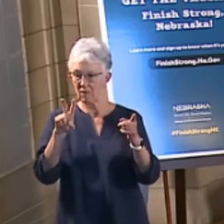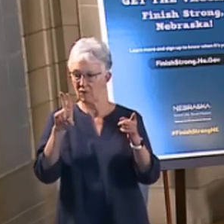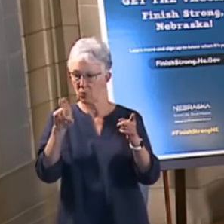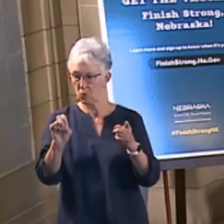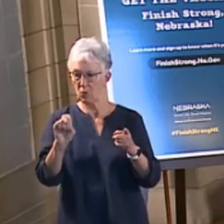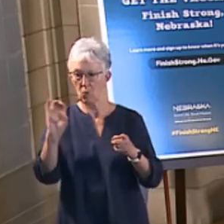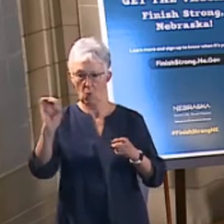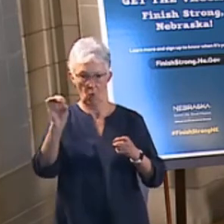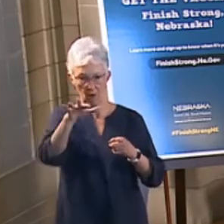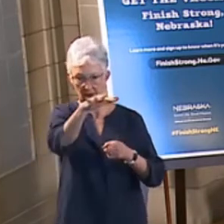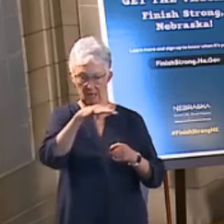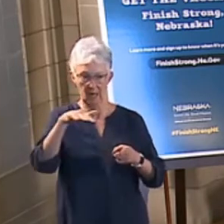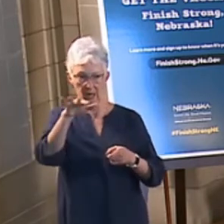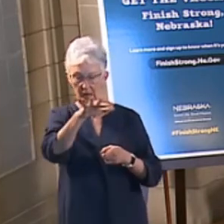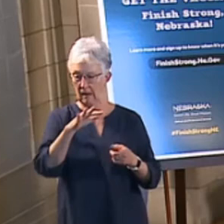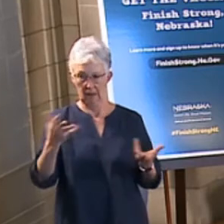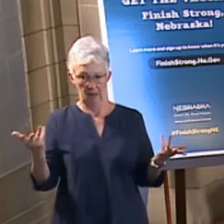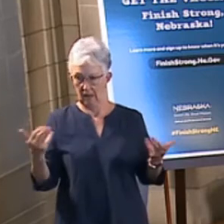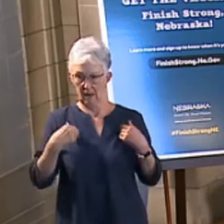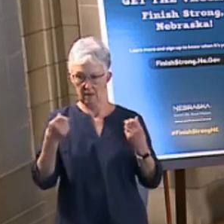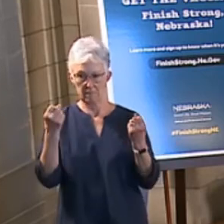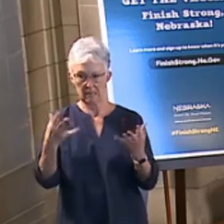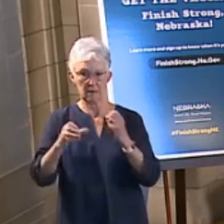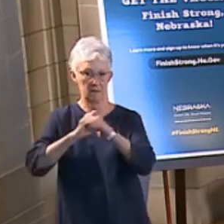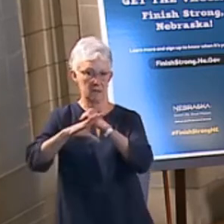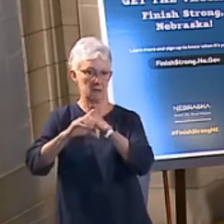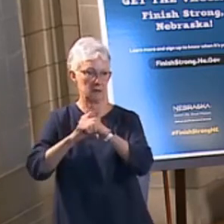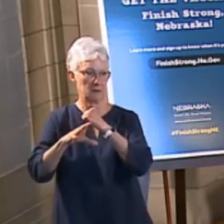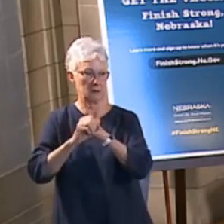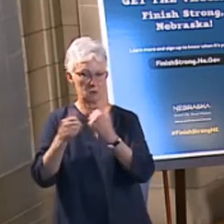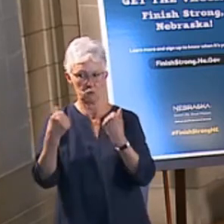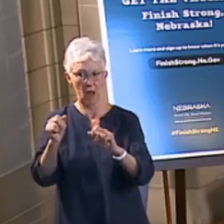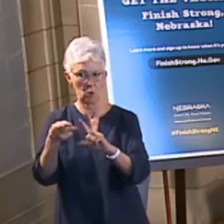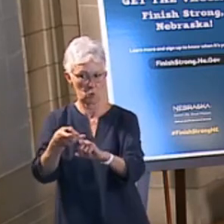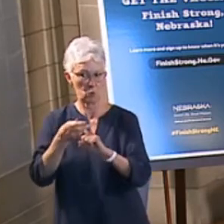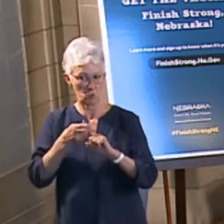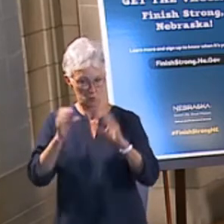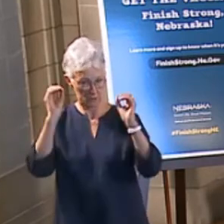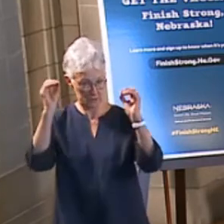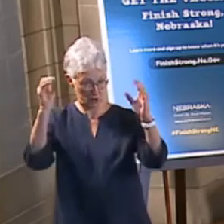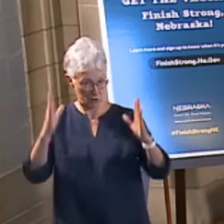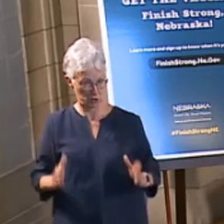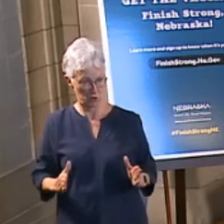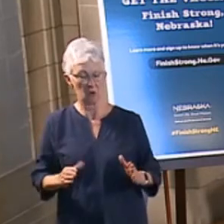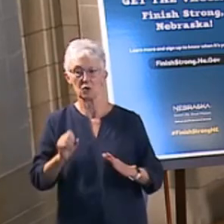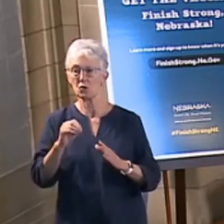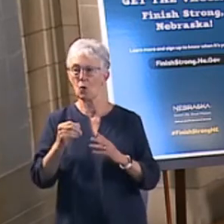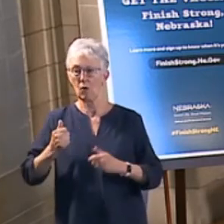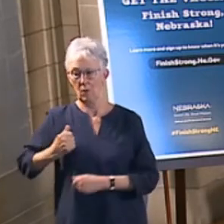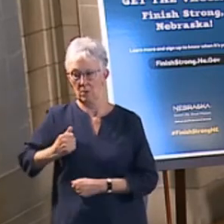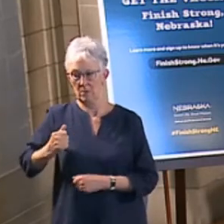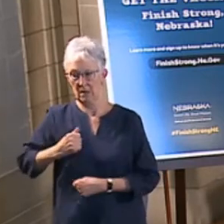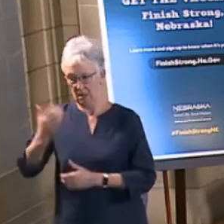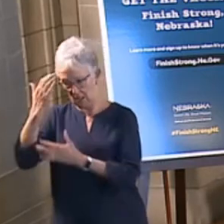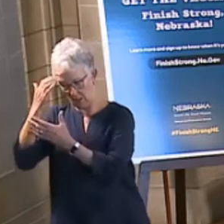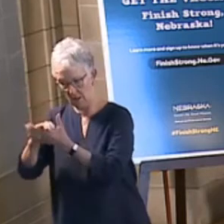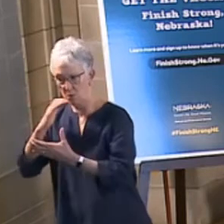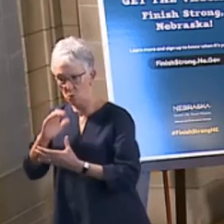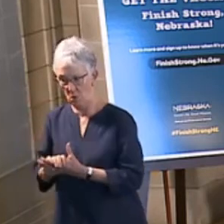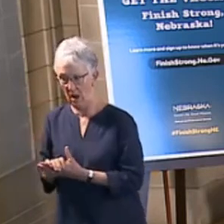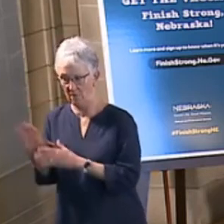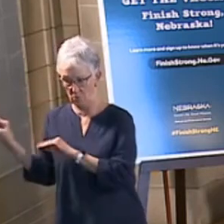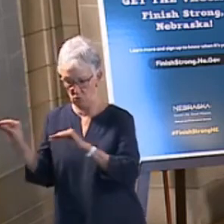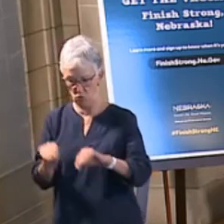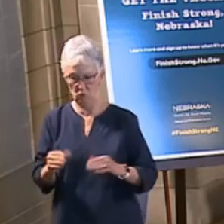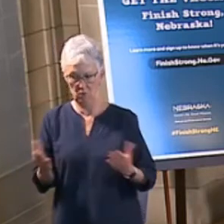their many openings with more qualified teachers. Military spouses moving into our state will get into jobs